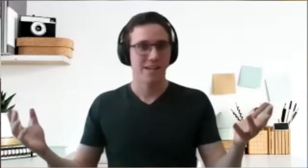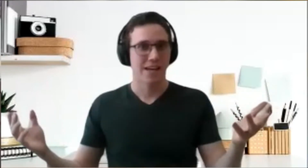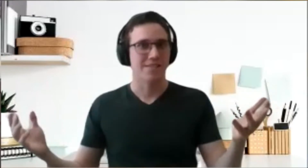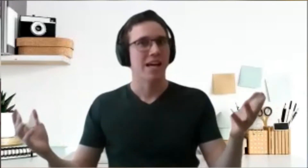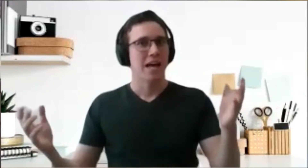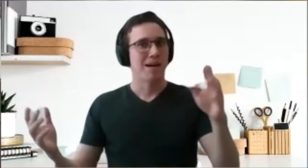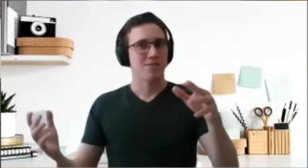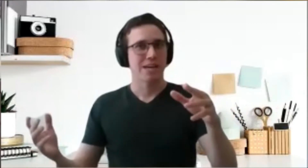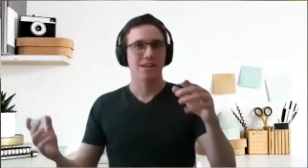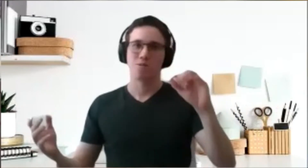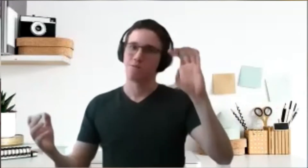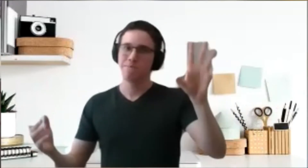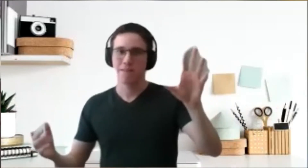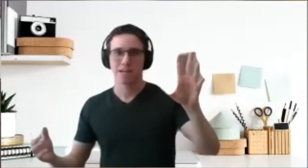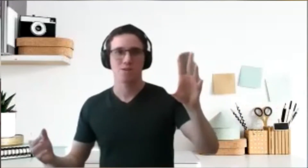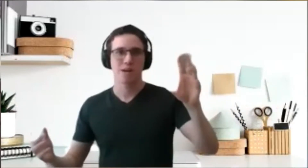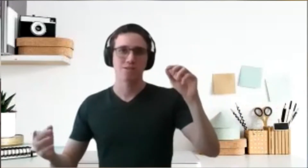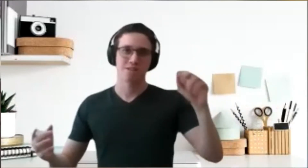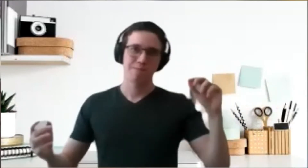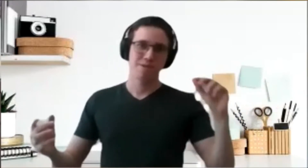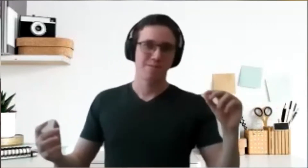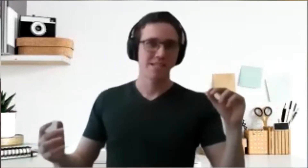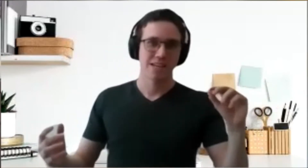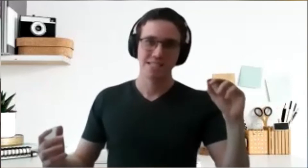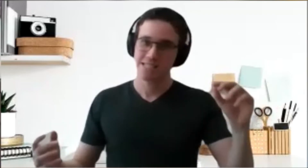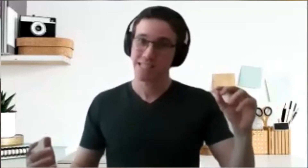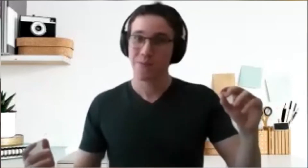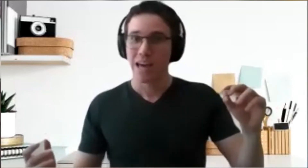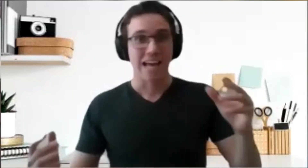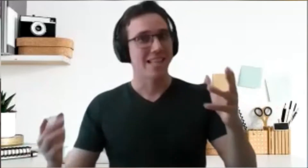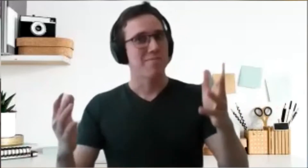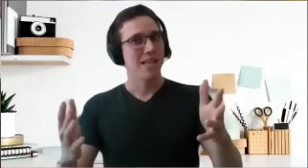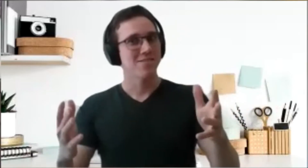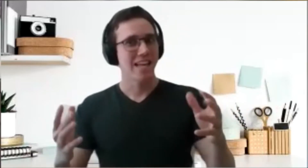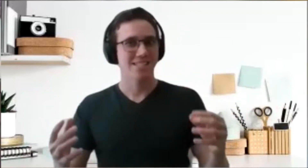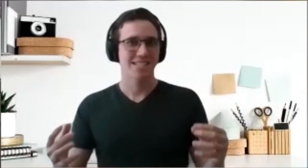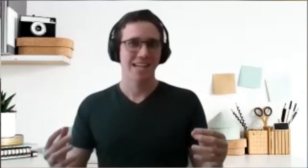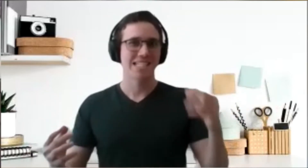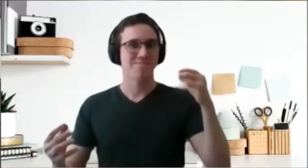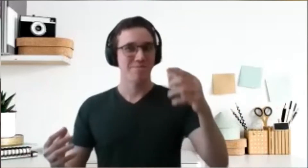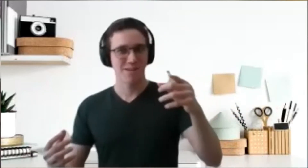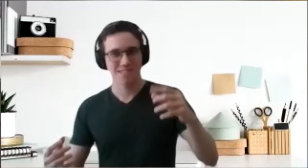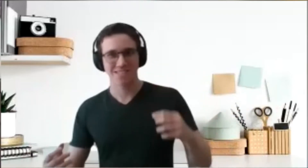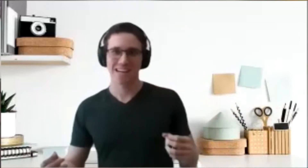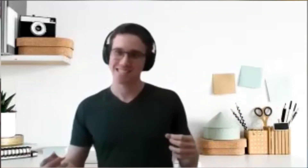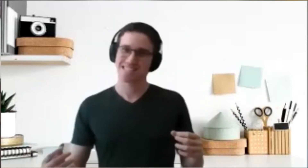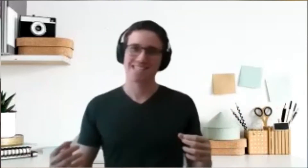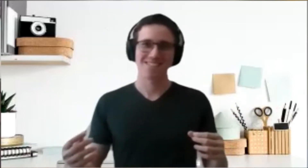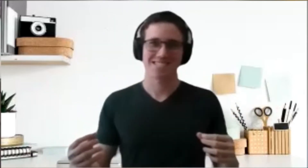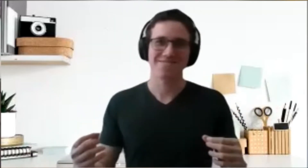and by the way one month ago I got my permanent residency and I plan on exercising my permanent residence status in